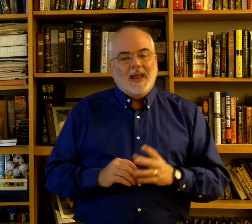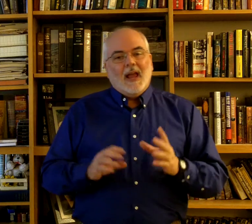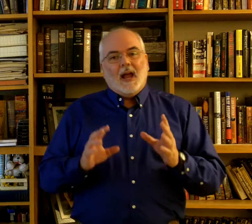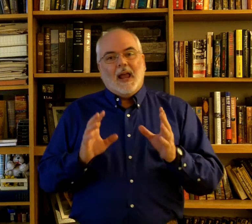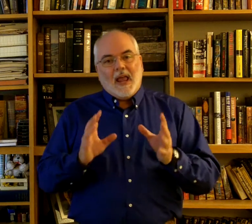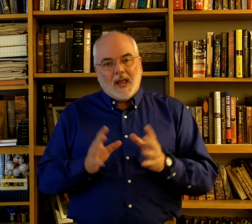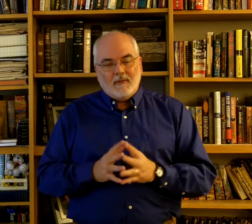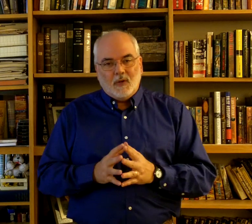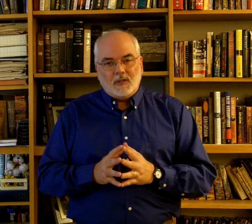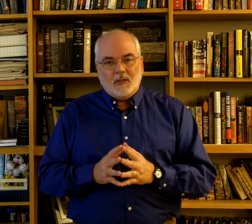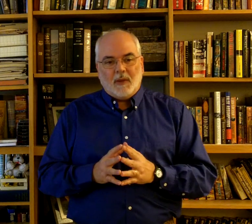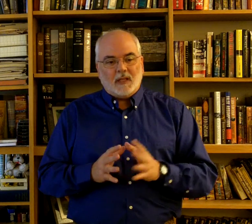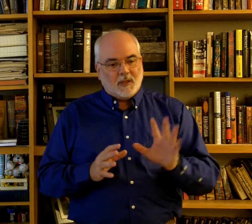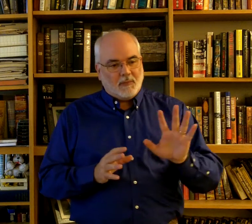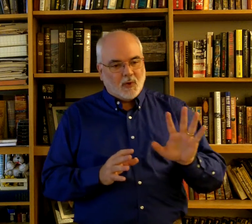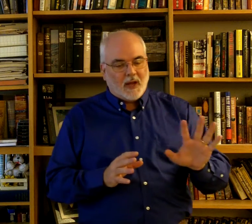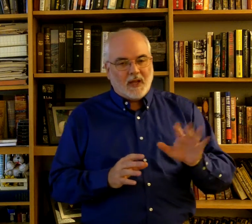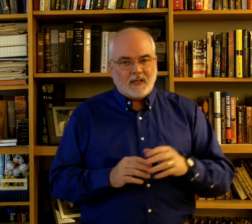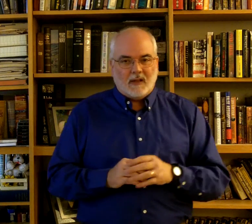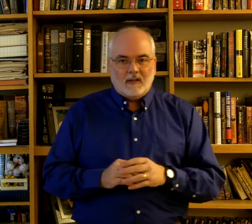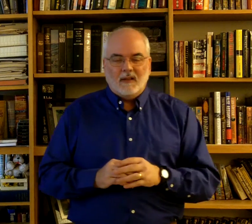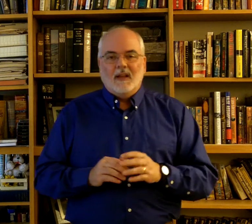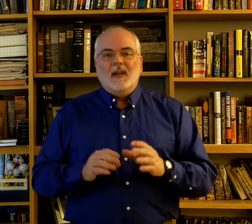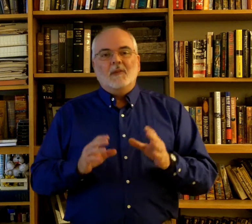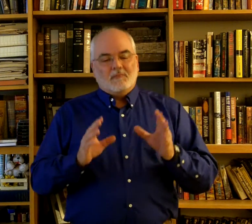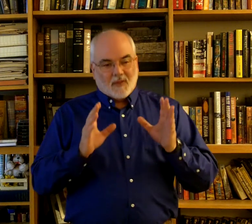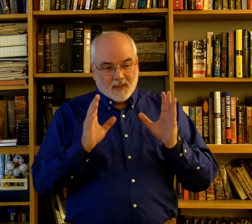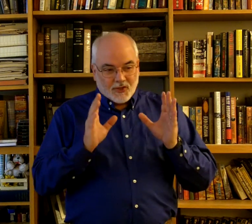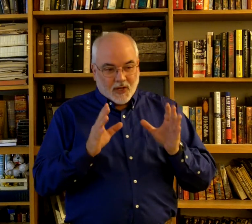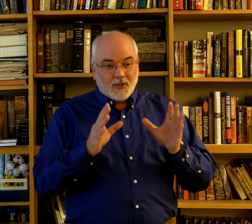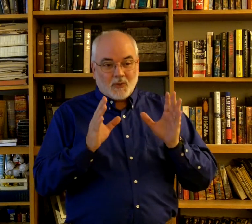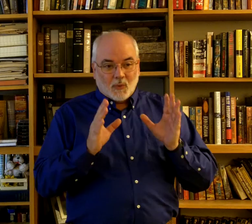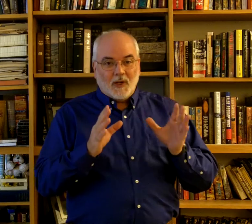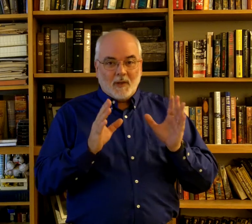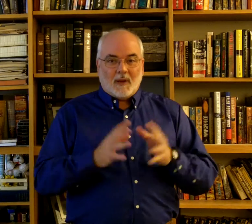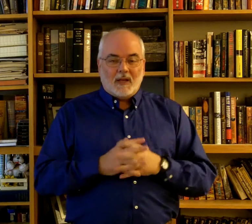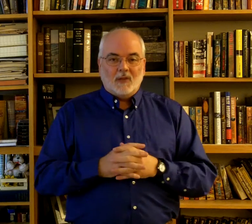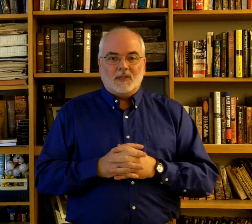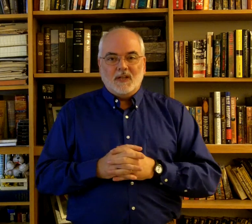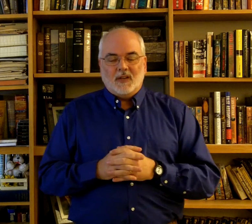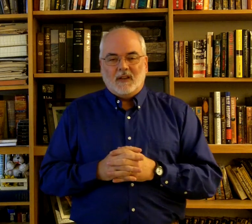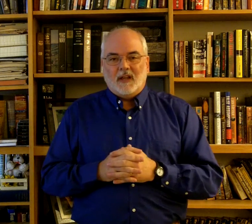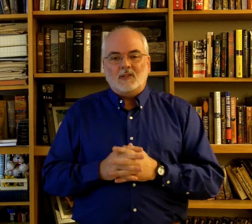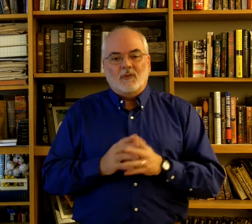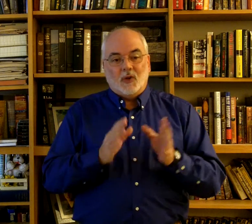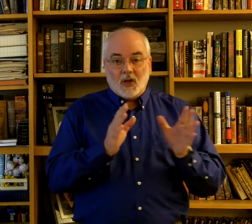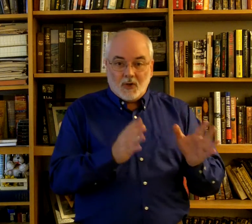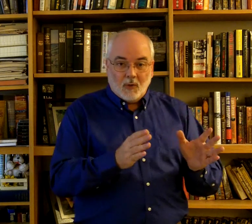I have noticed in the past that pure ASL, the judges really pay close attention to that. So, if you're going to do